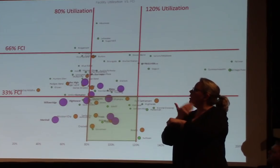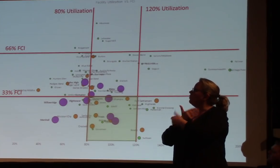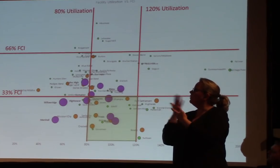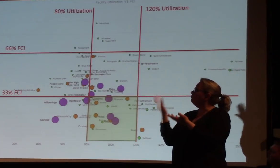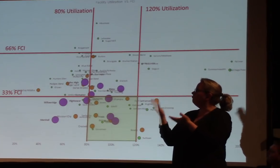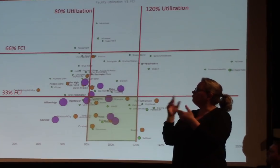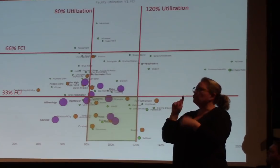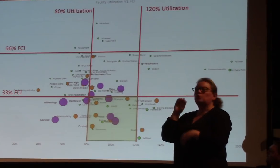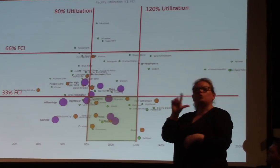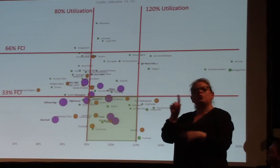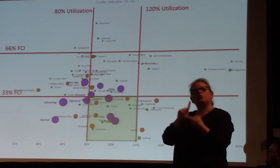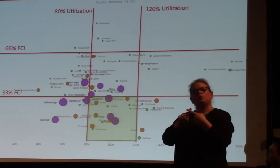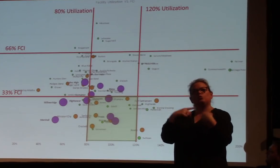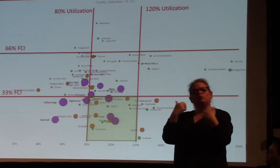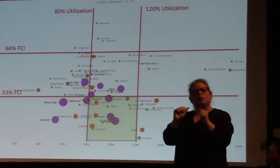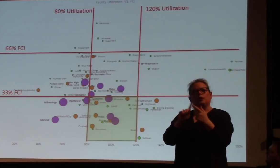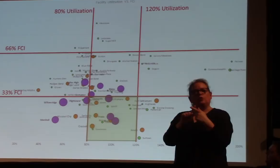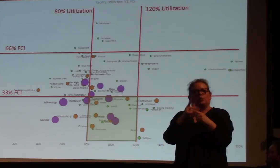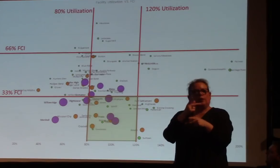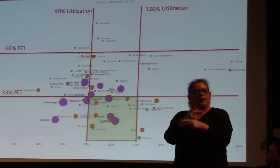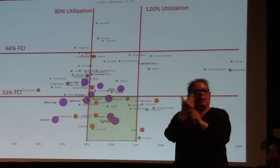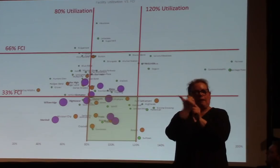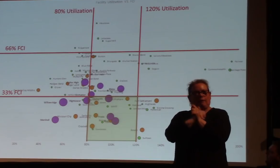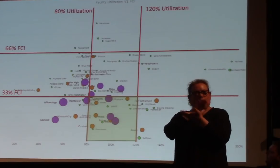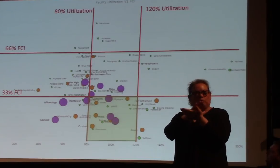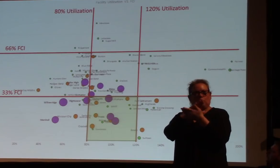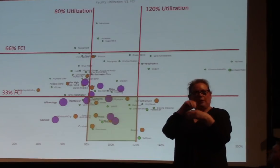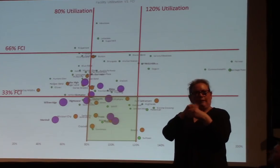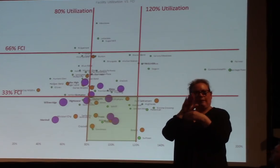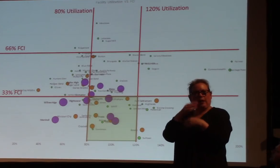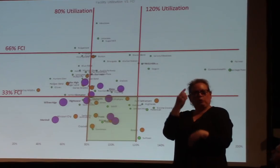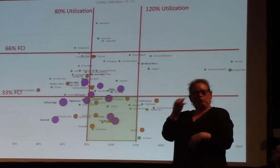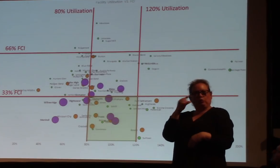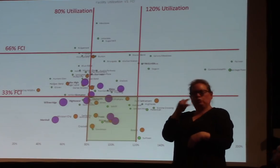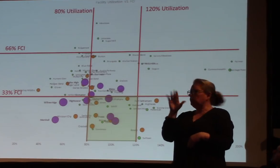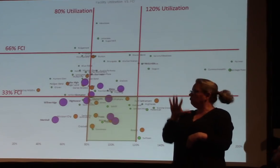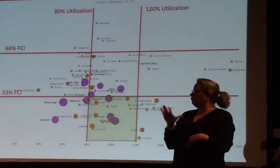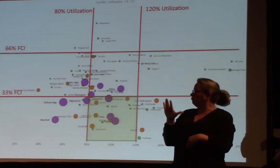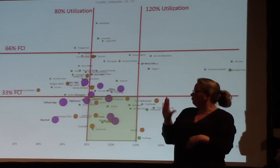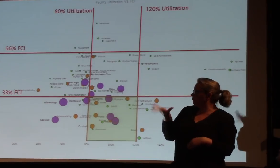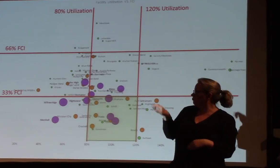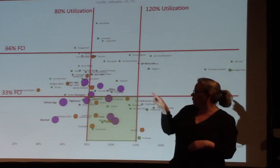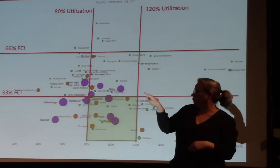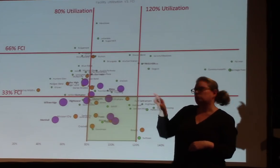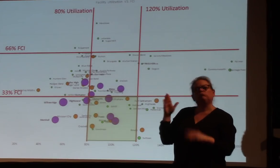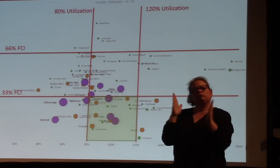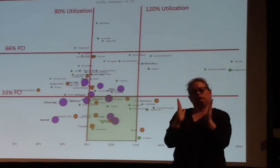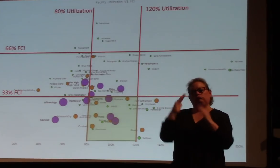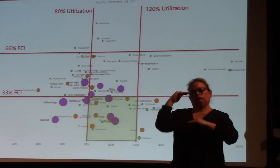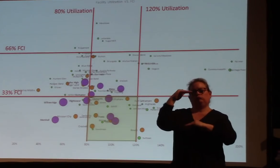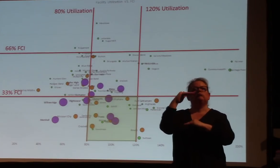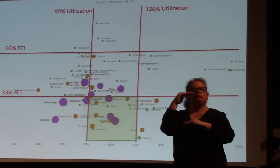here. You know, this is our well utilized, so between 80 and 120% utilization, and our condition under